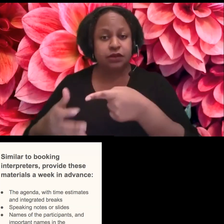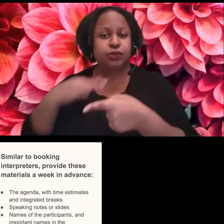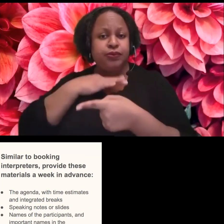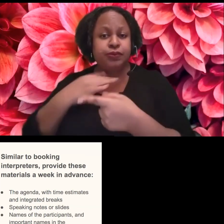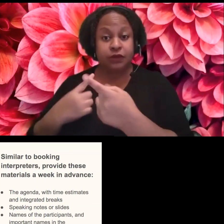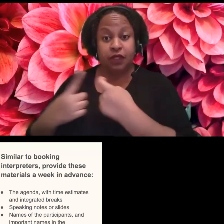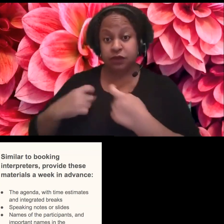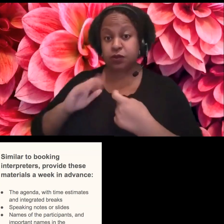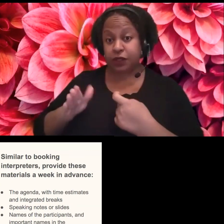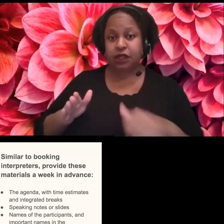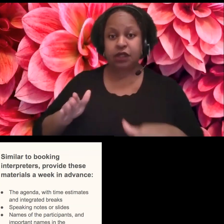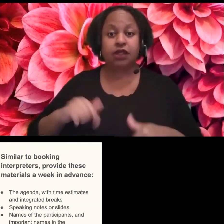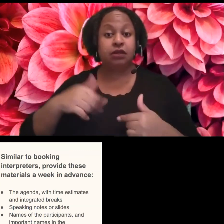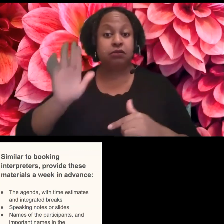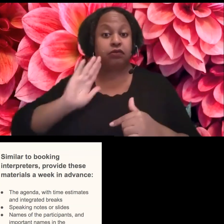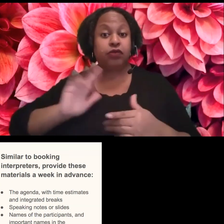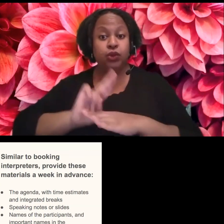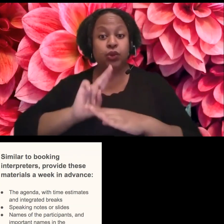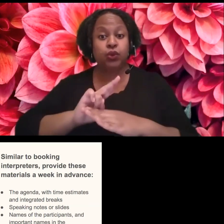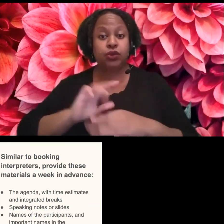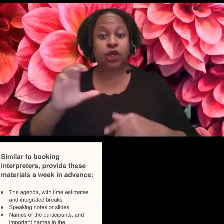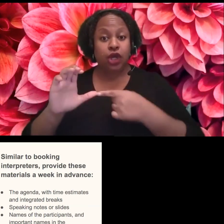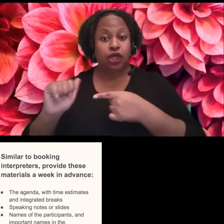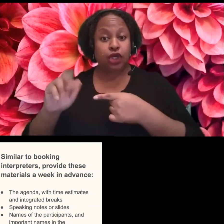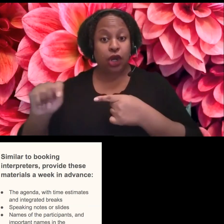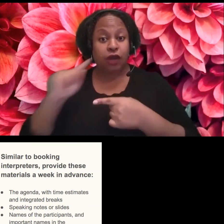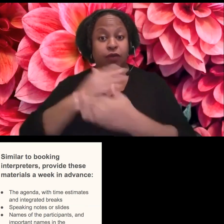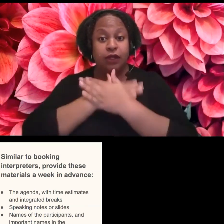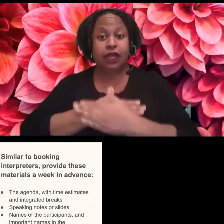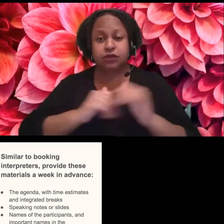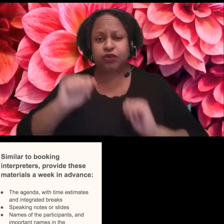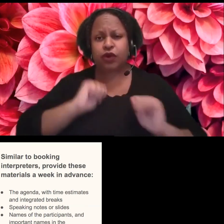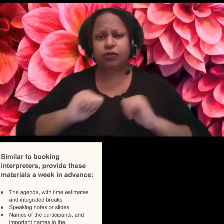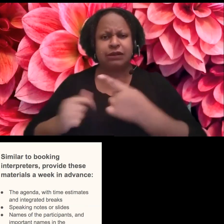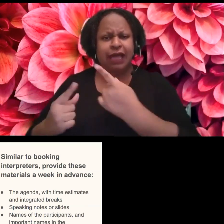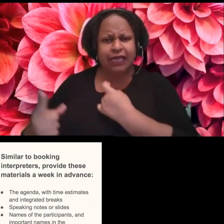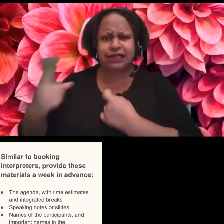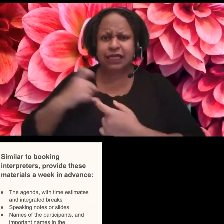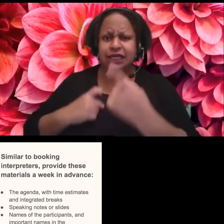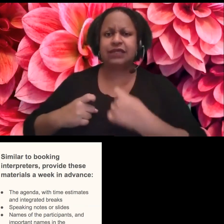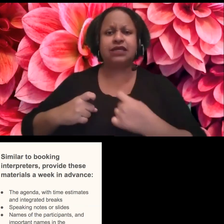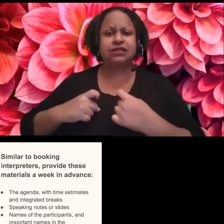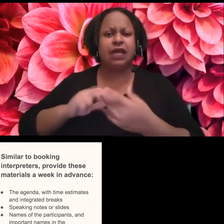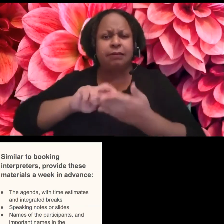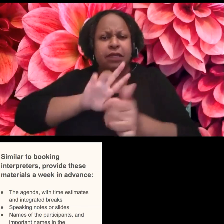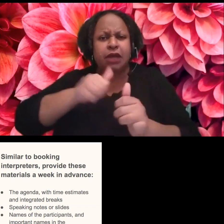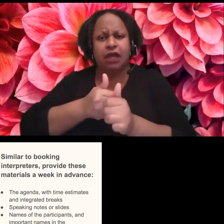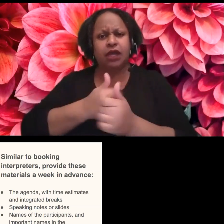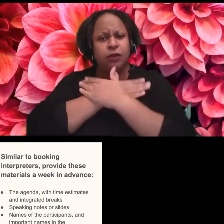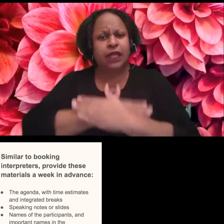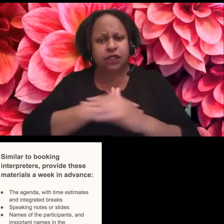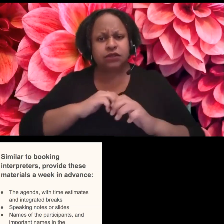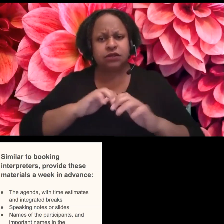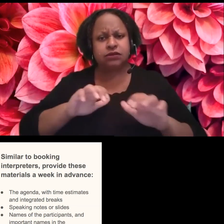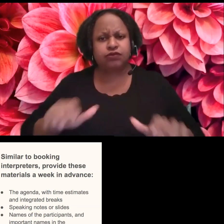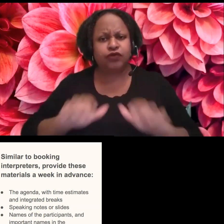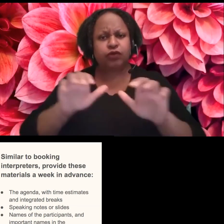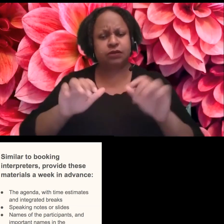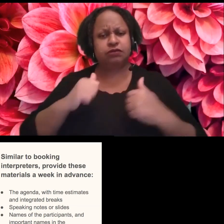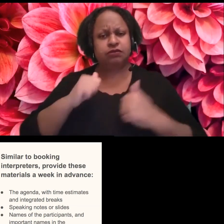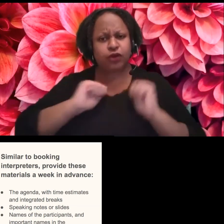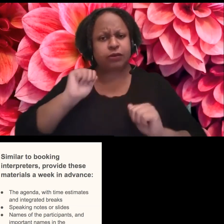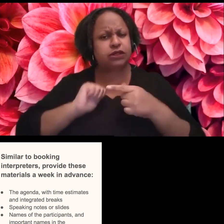for, uh, the relaxed performance training, they really did want to know all of the meaning behind relaxed performance so that they could